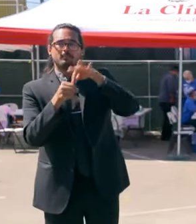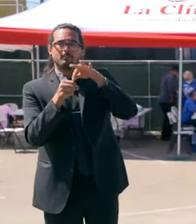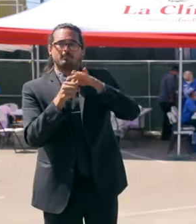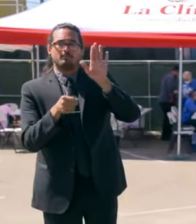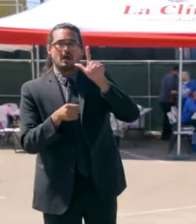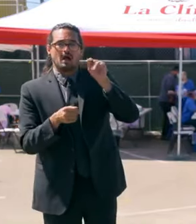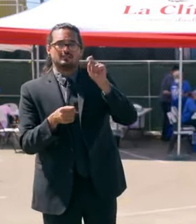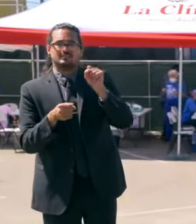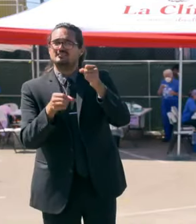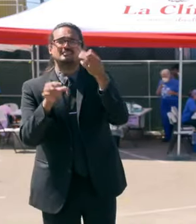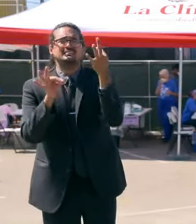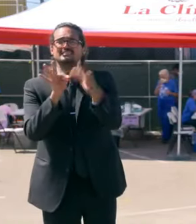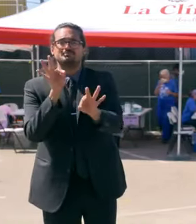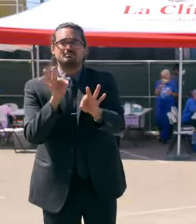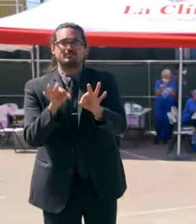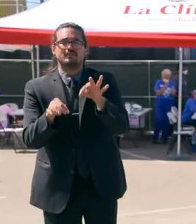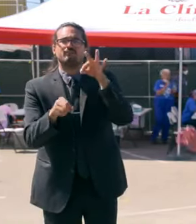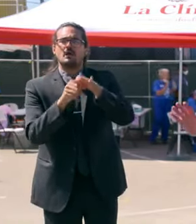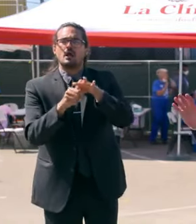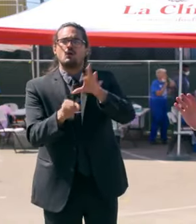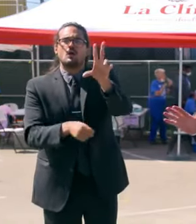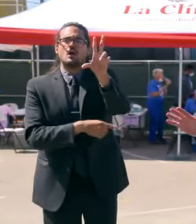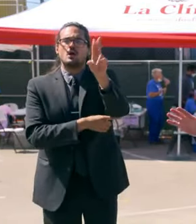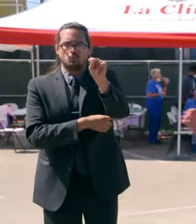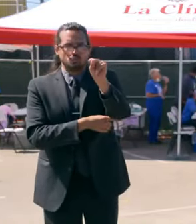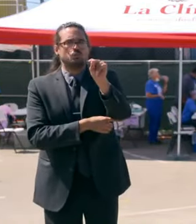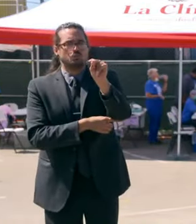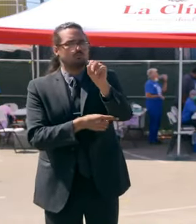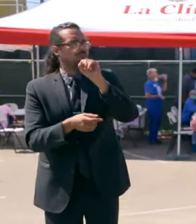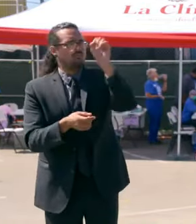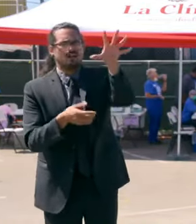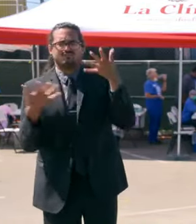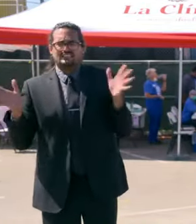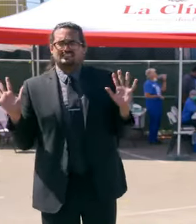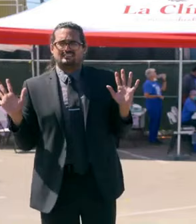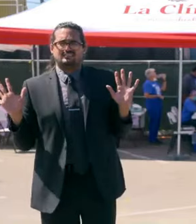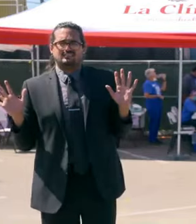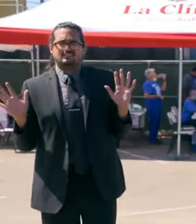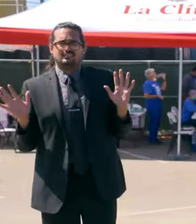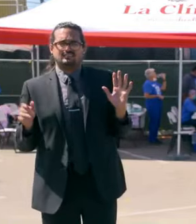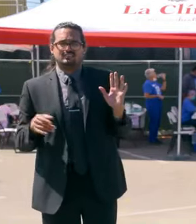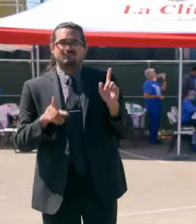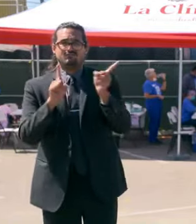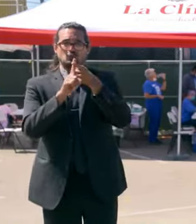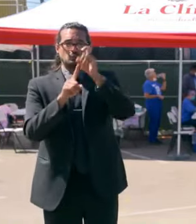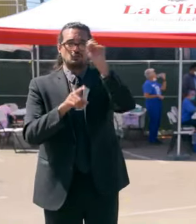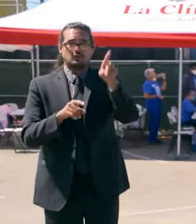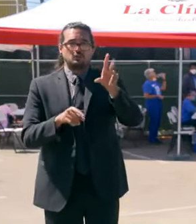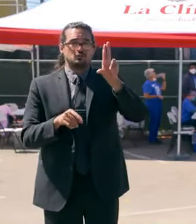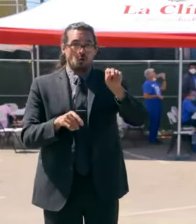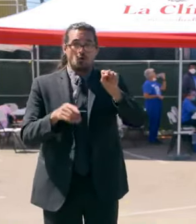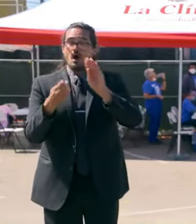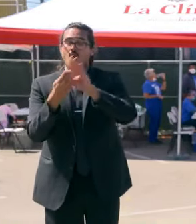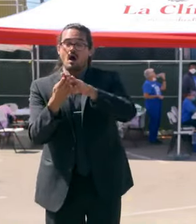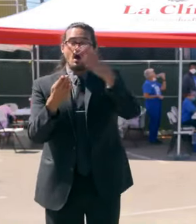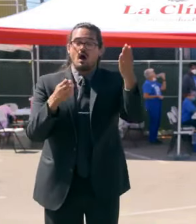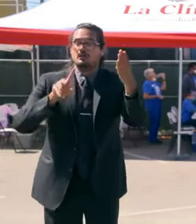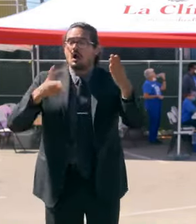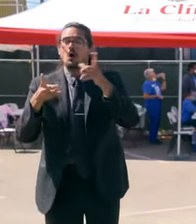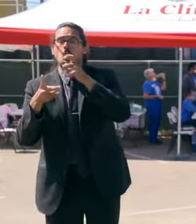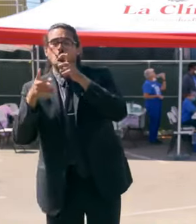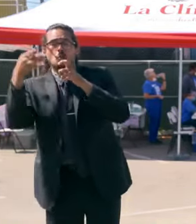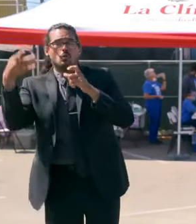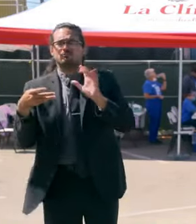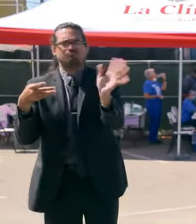no and go to the mailbox. Simple. No vote. Don't turn the page. Consider the other 46 questions that are being